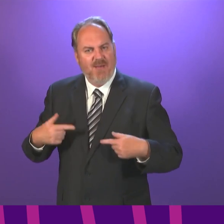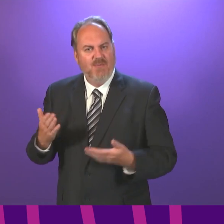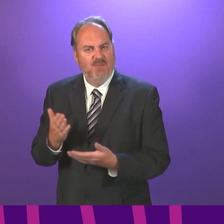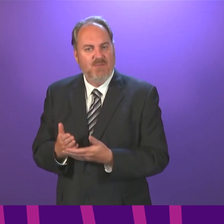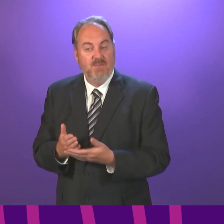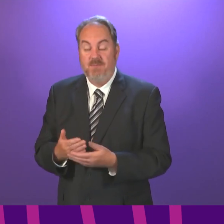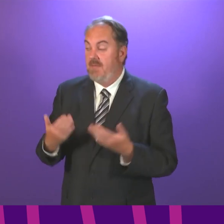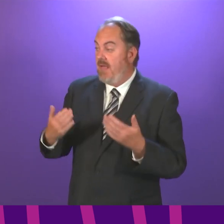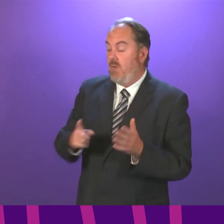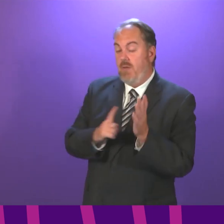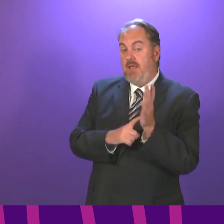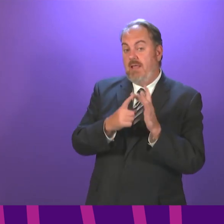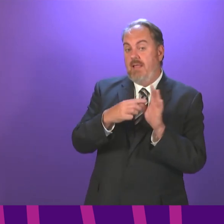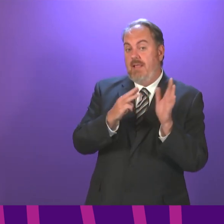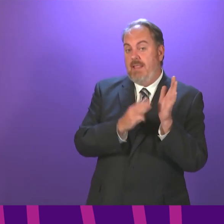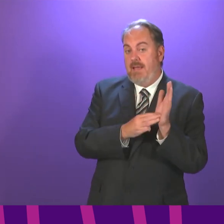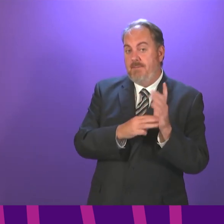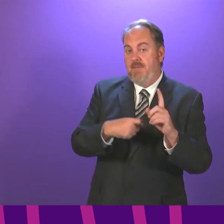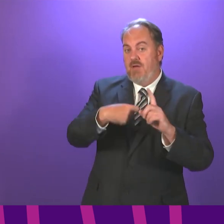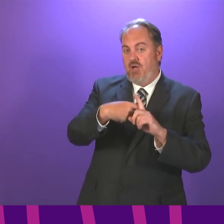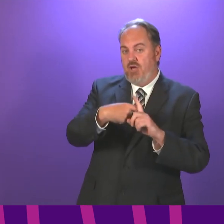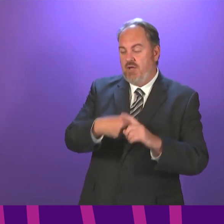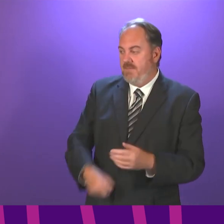Liam Kerr to be followed by Eleanor Whittam.